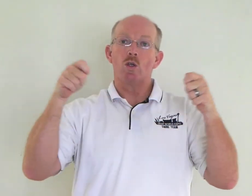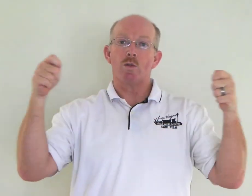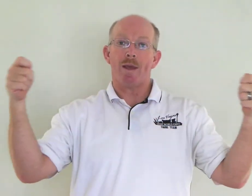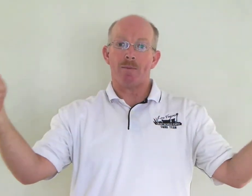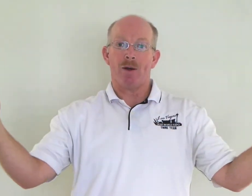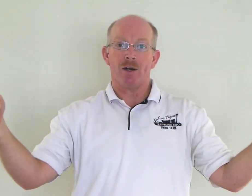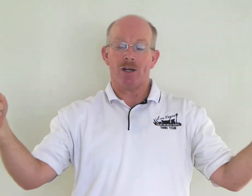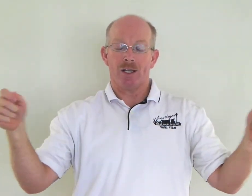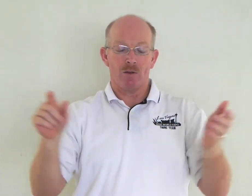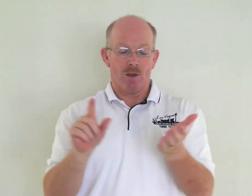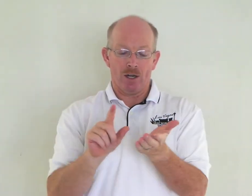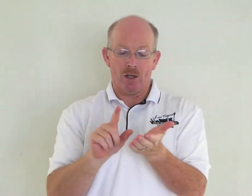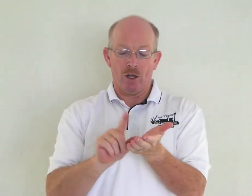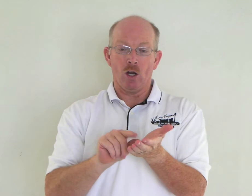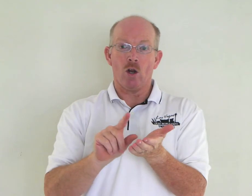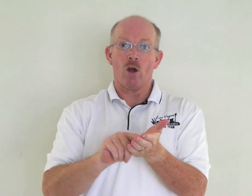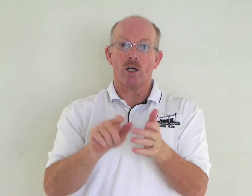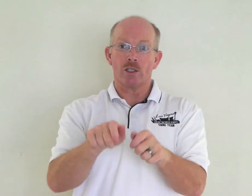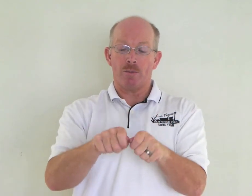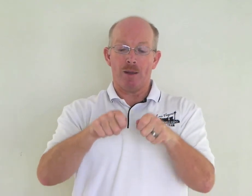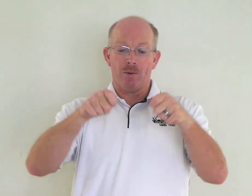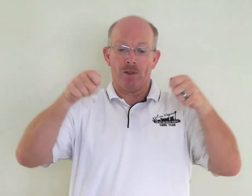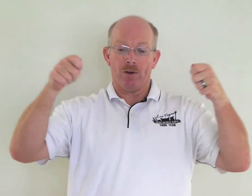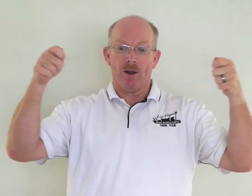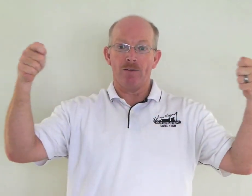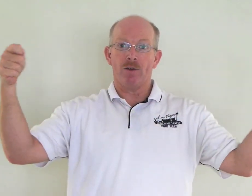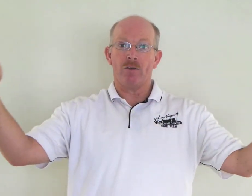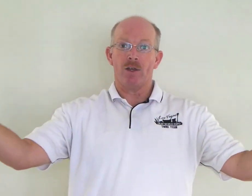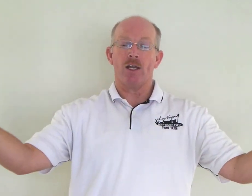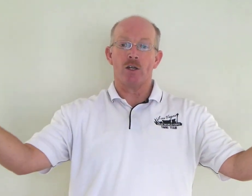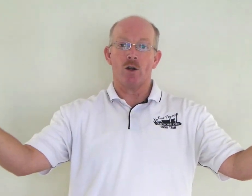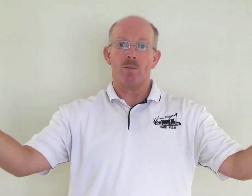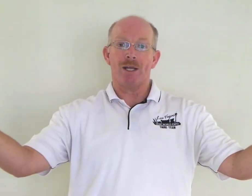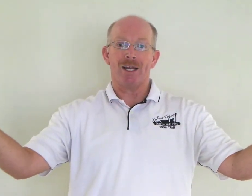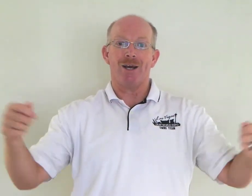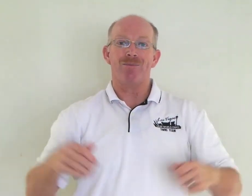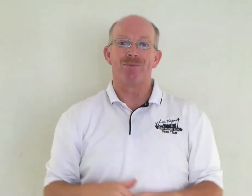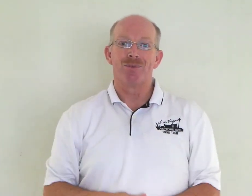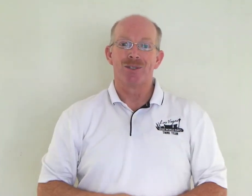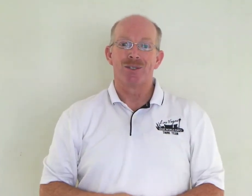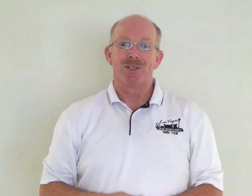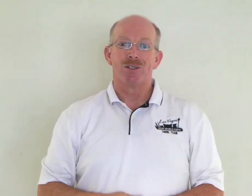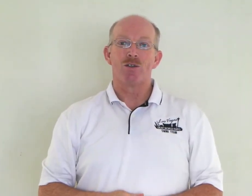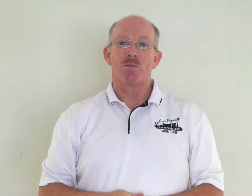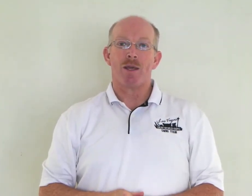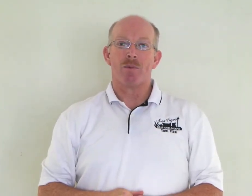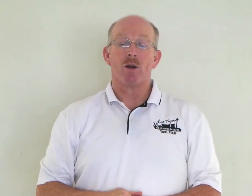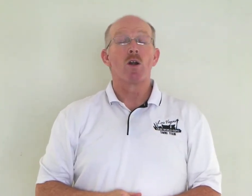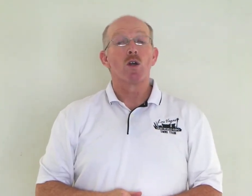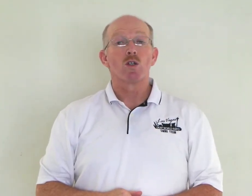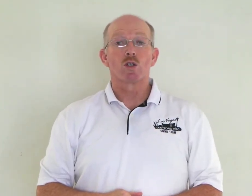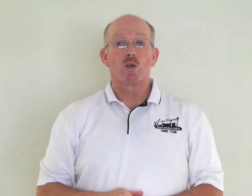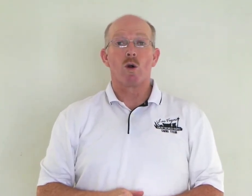Newspaper. Like you've got a large paper there right in front of you and you're opening it up. Newspaper. Scroll.